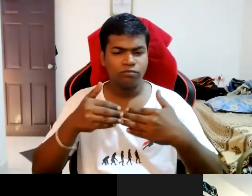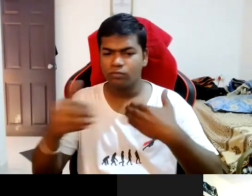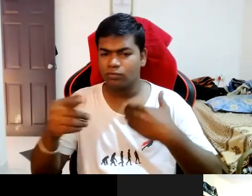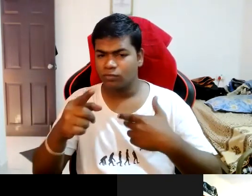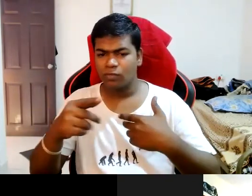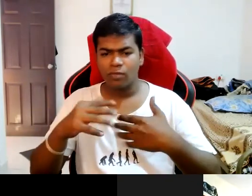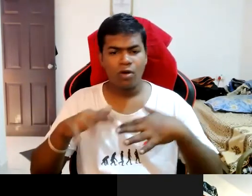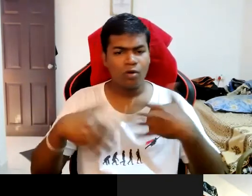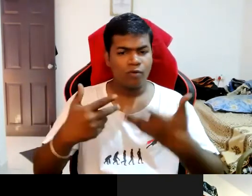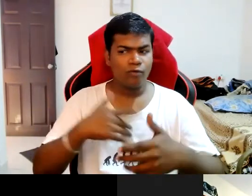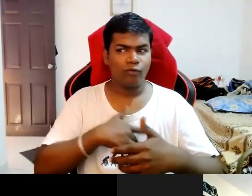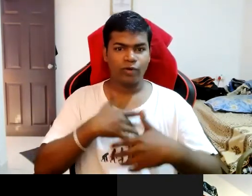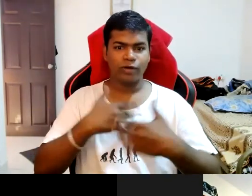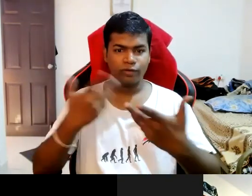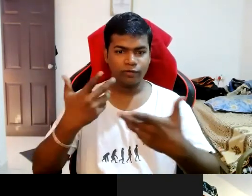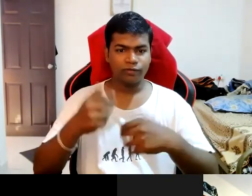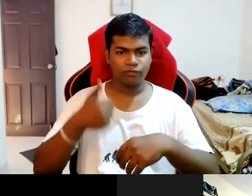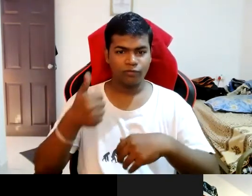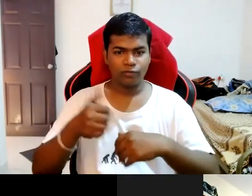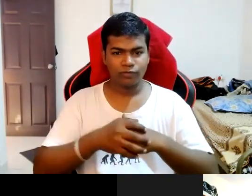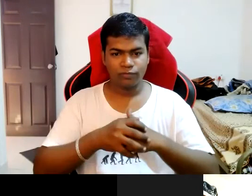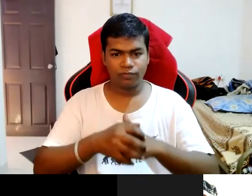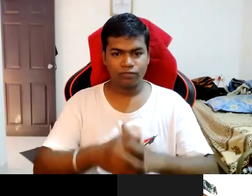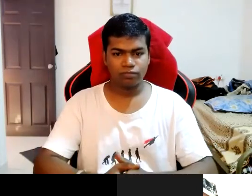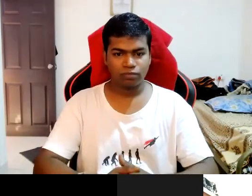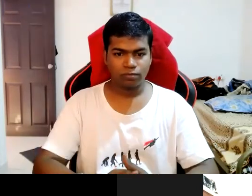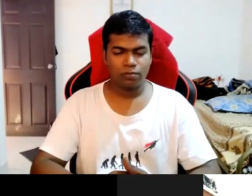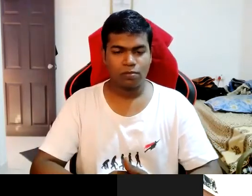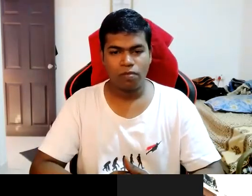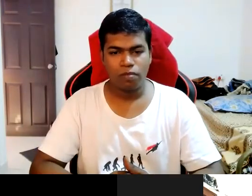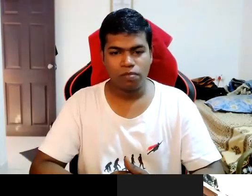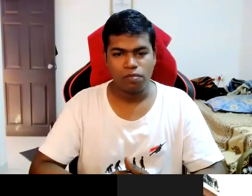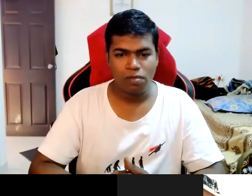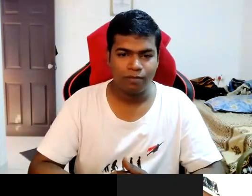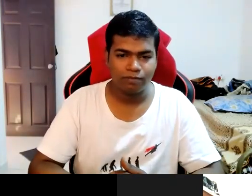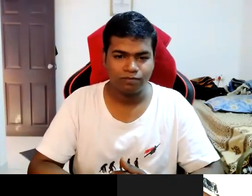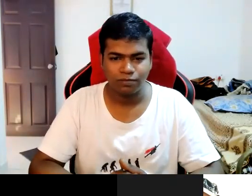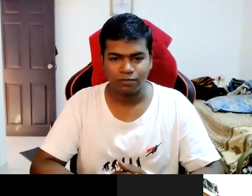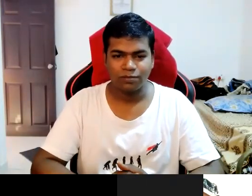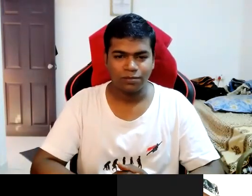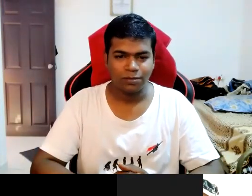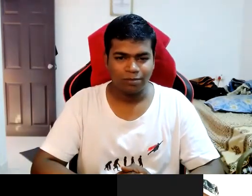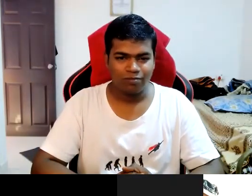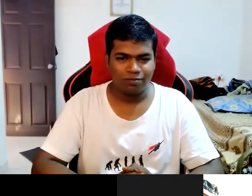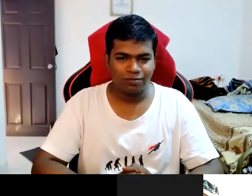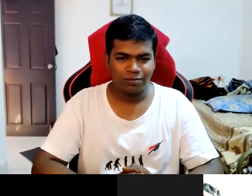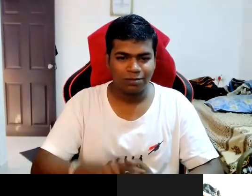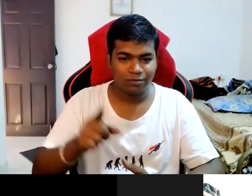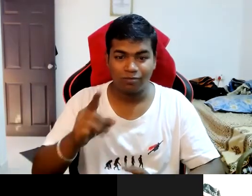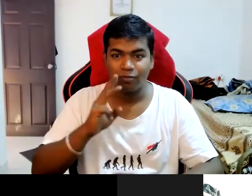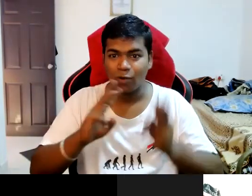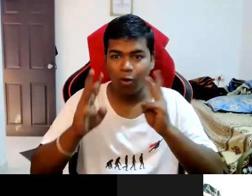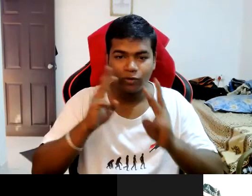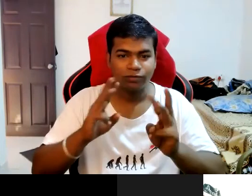was your how are you feeling what kind of emotions that you had yeah that was a awesome experience